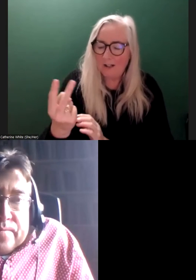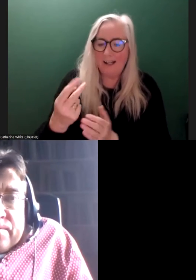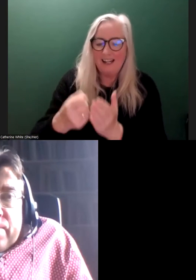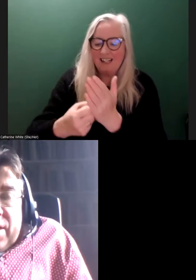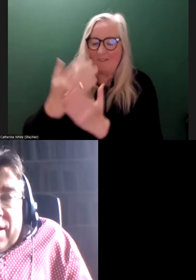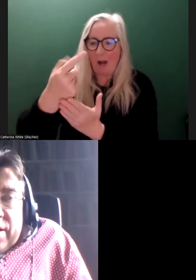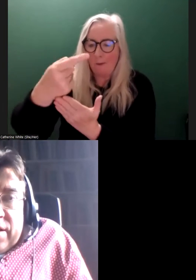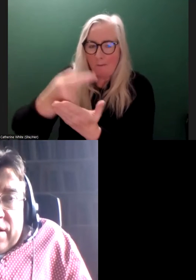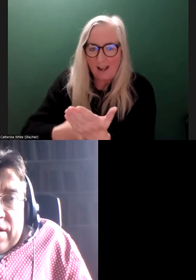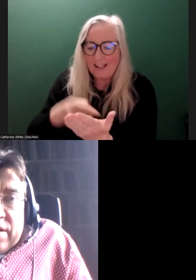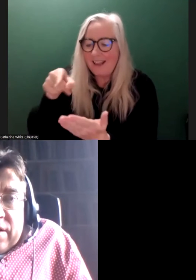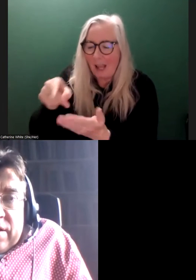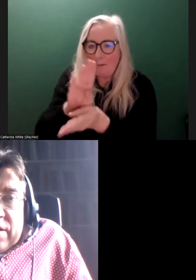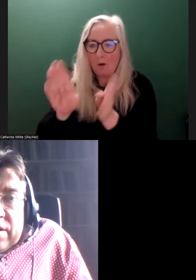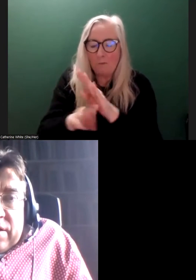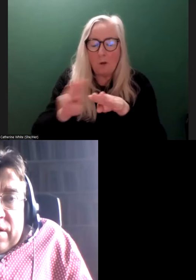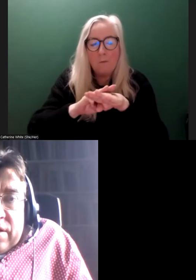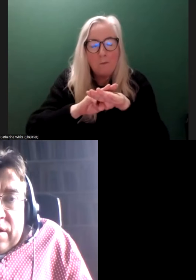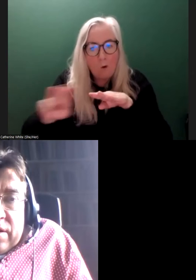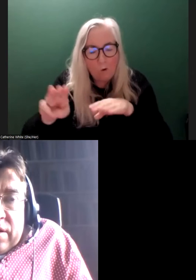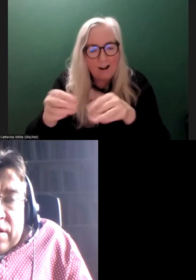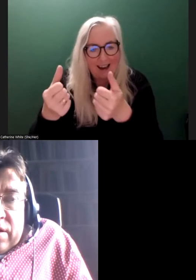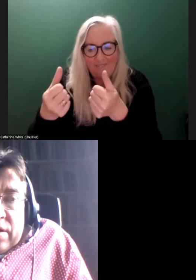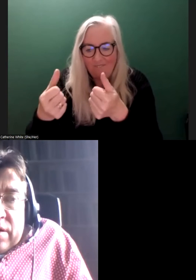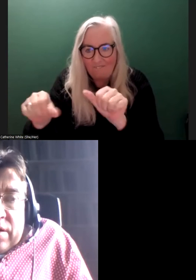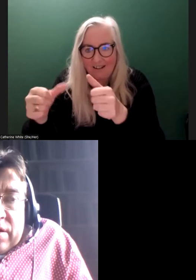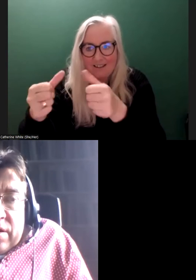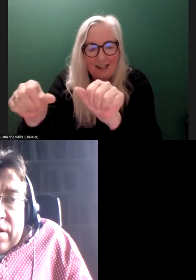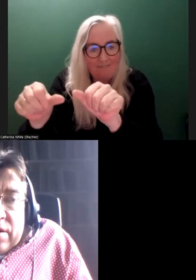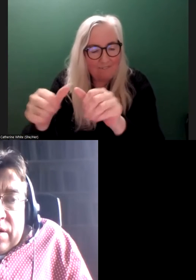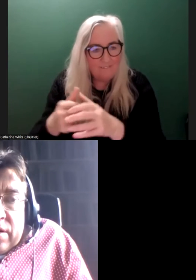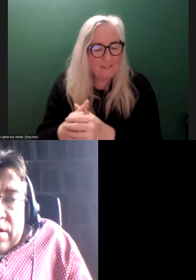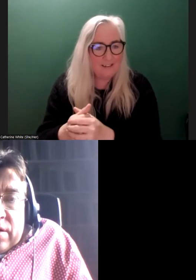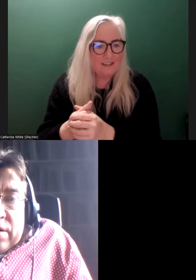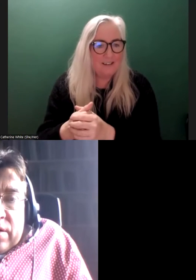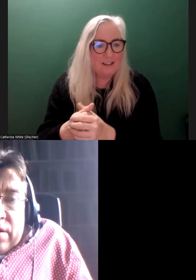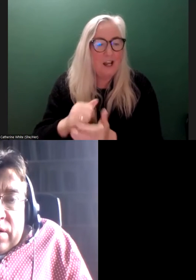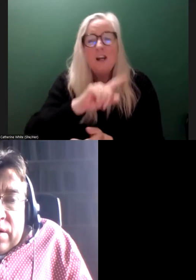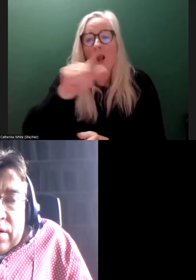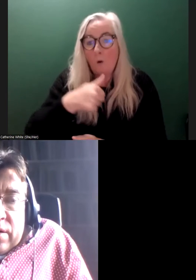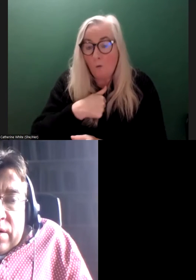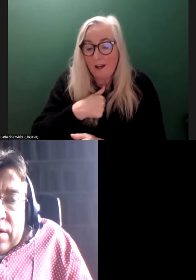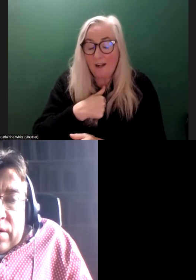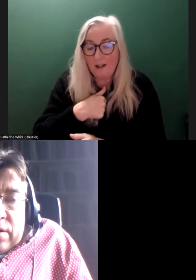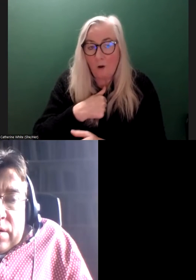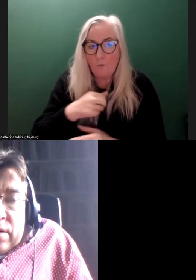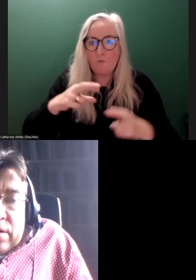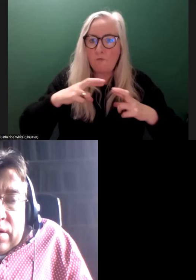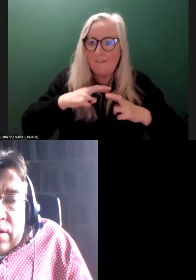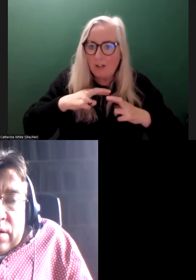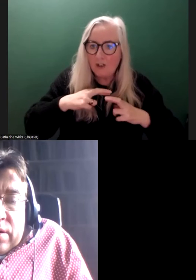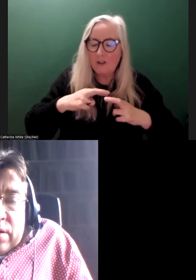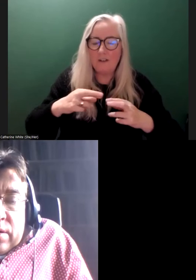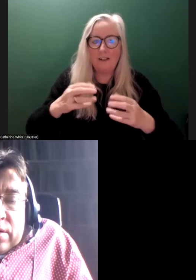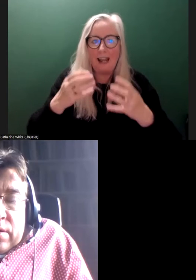really makes it effective. And it's something I suppose that we're very privileged to be able to do that trust that we've built up with our